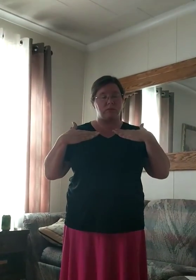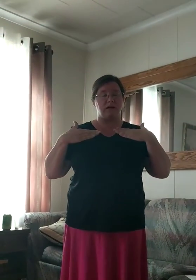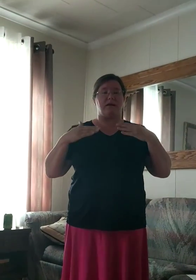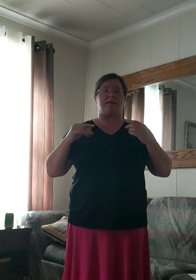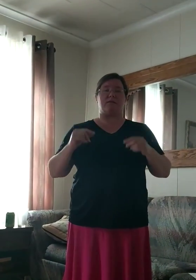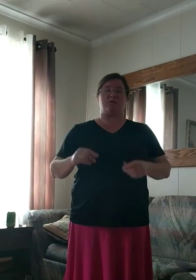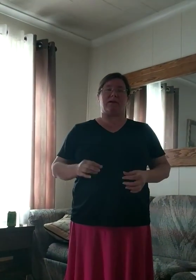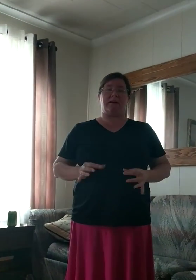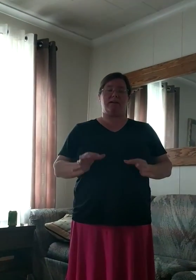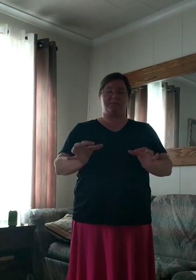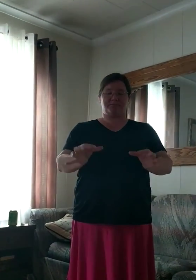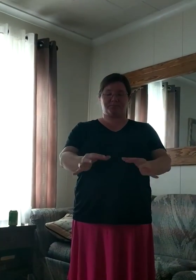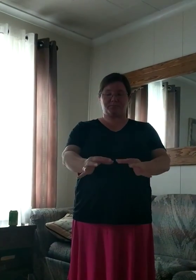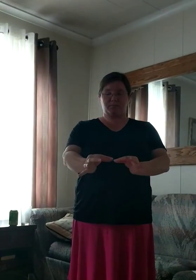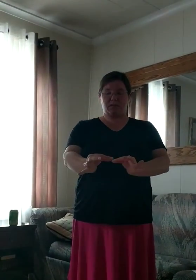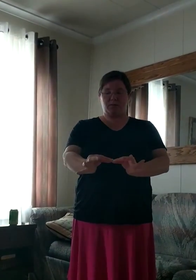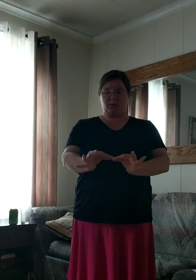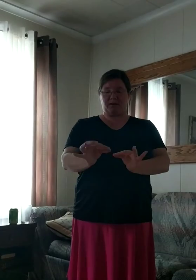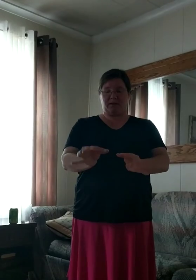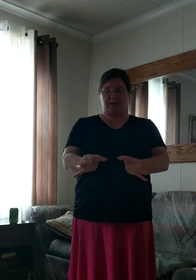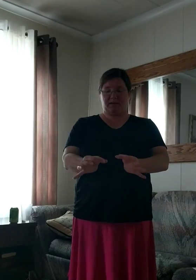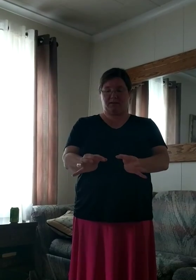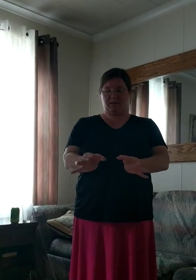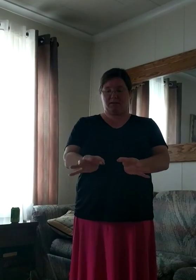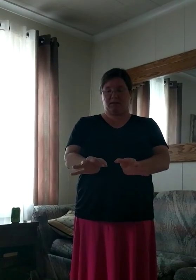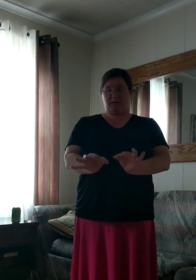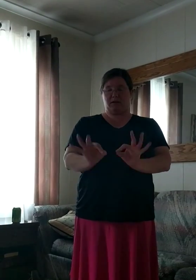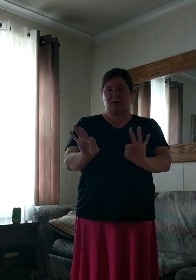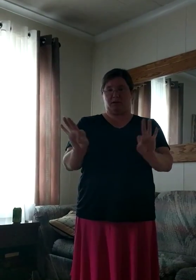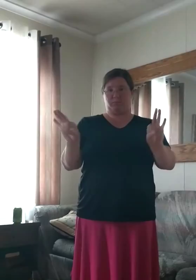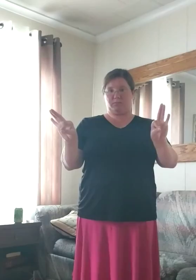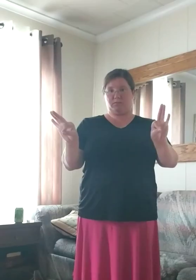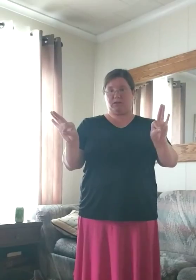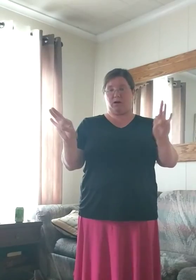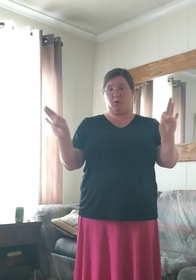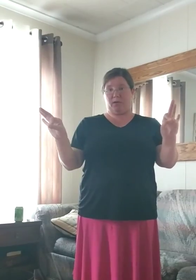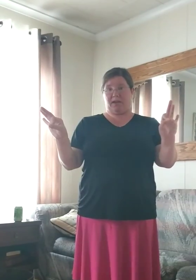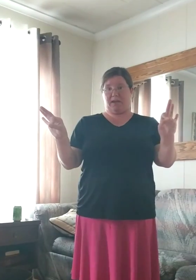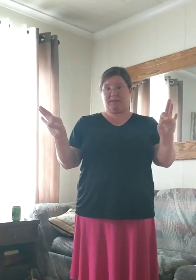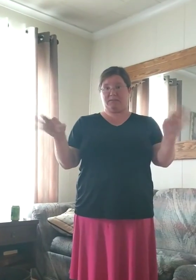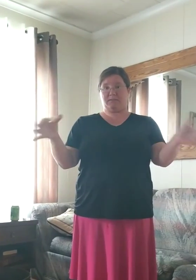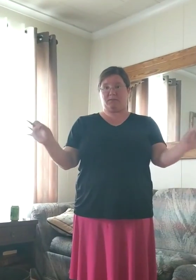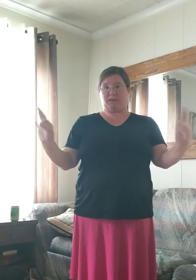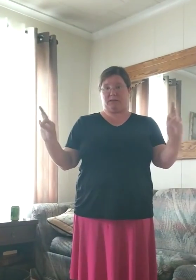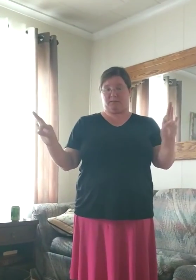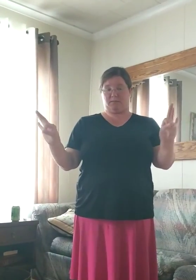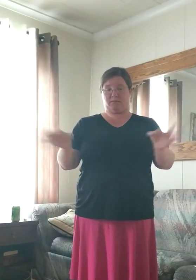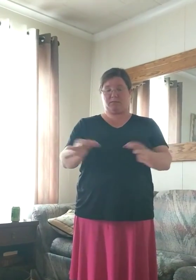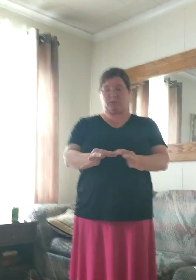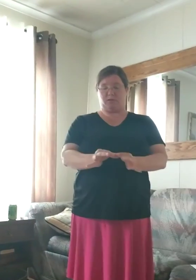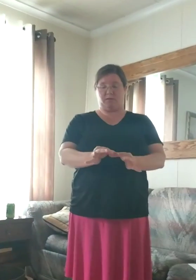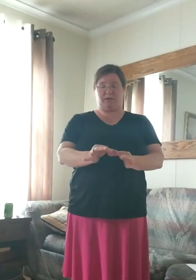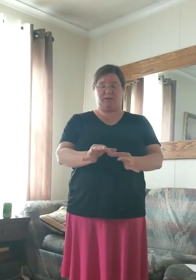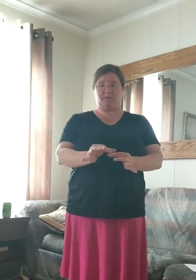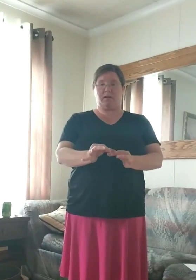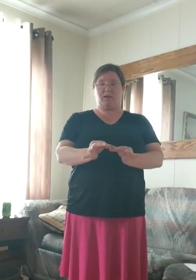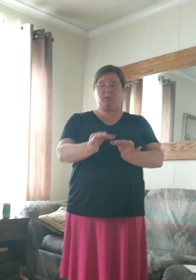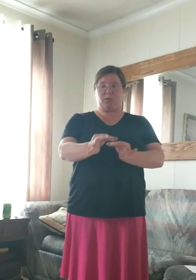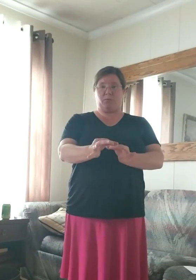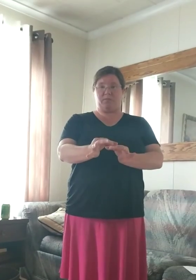And then trade, we're going to take our okay hands, so we're going to circle our fingers, put one in front